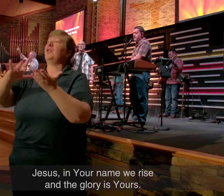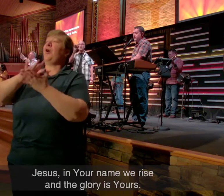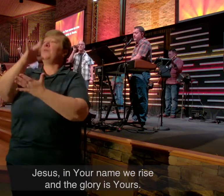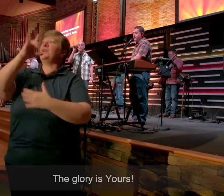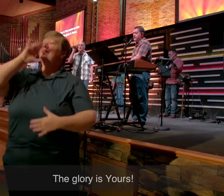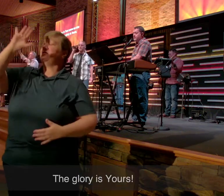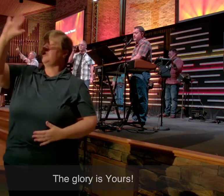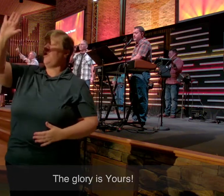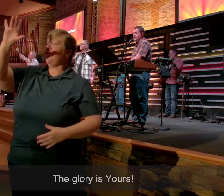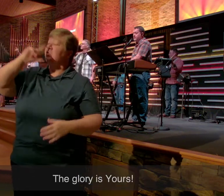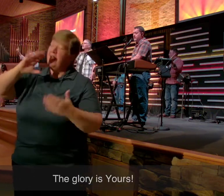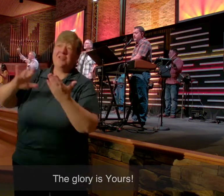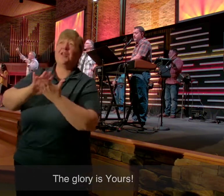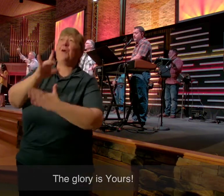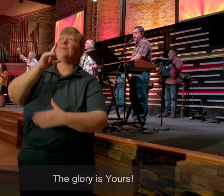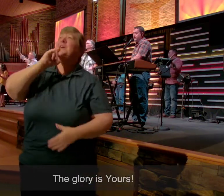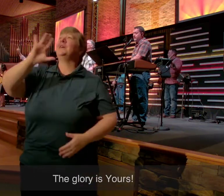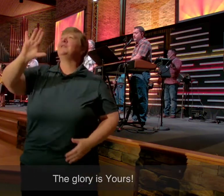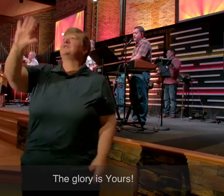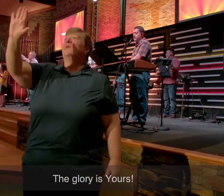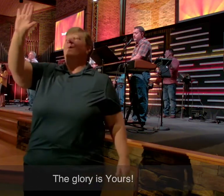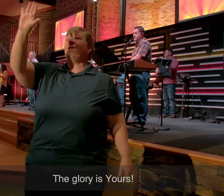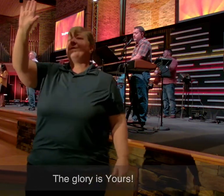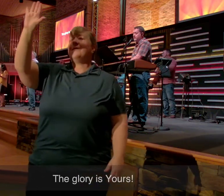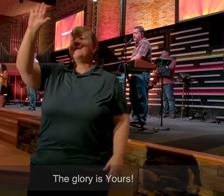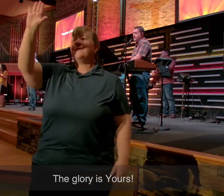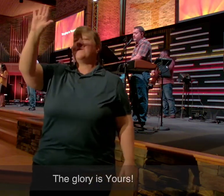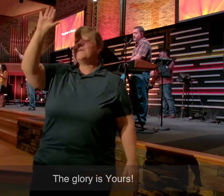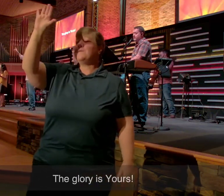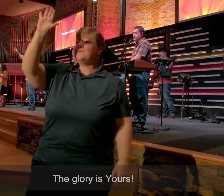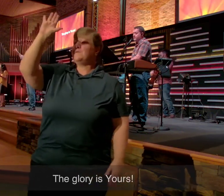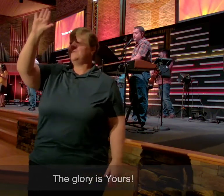glory is yours. The glory is yours.